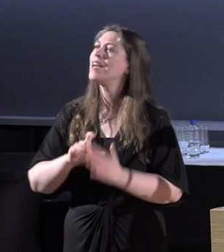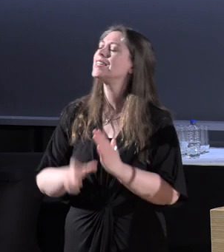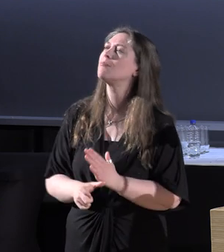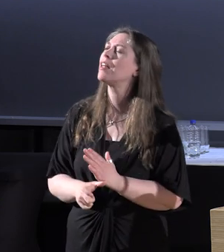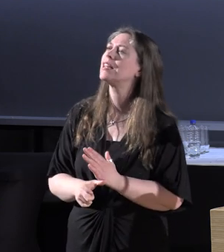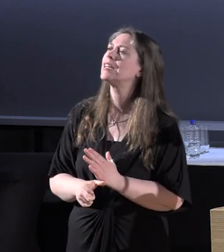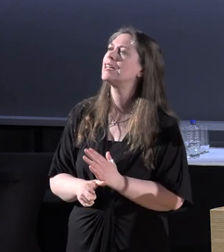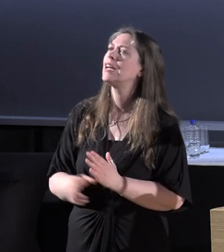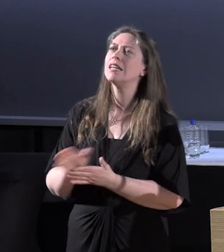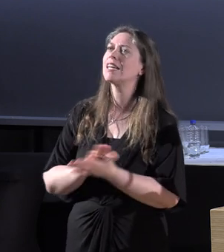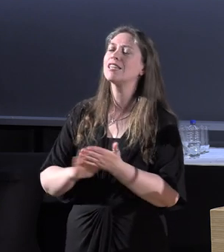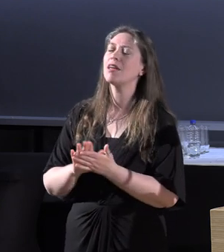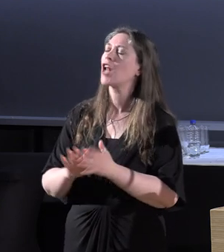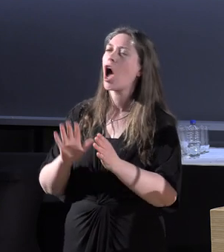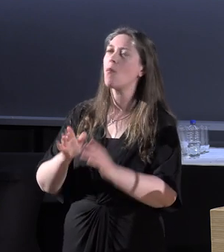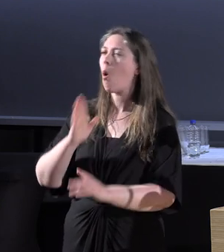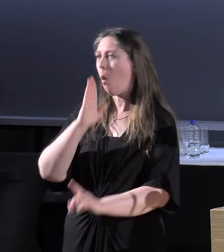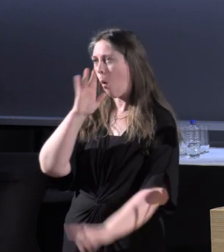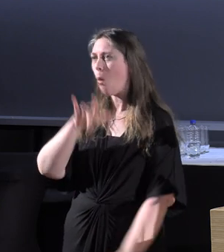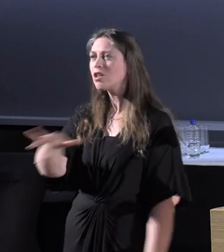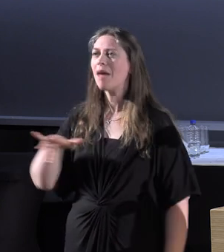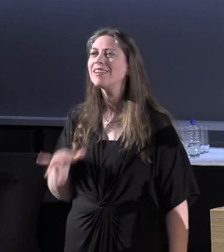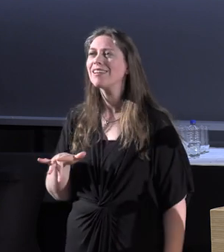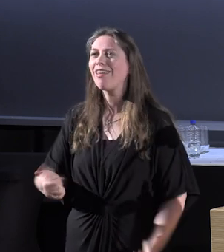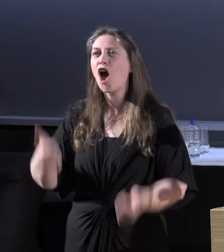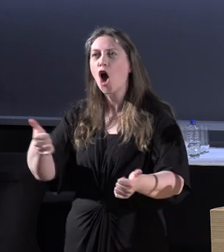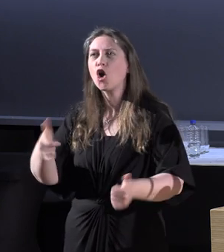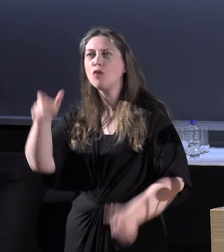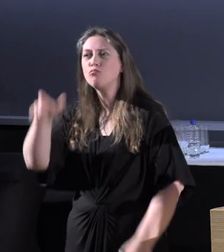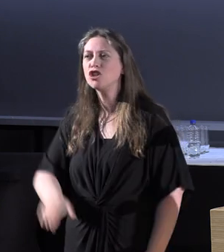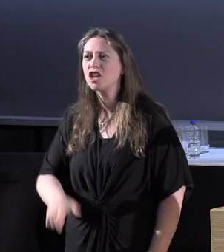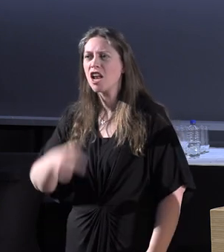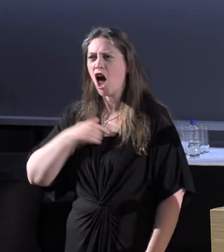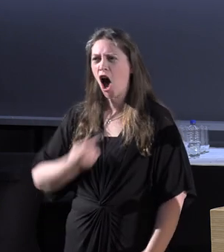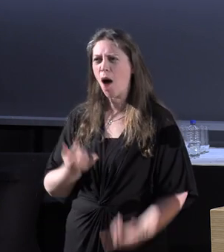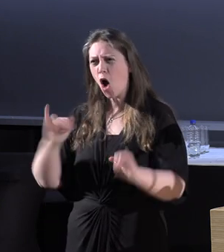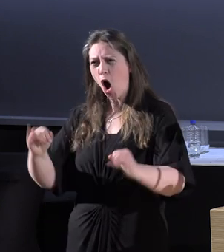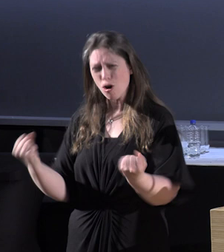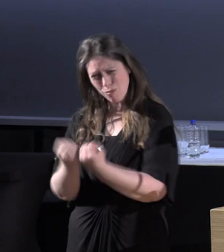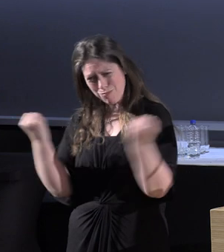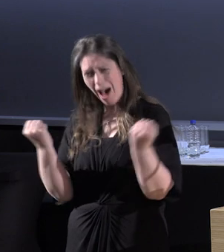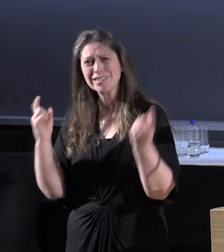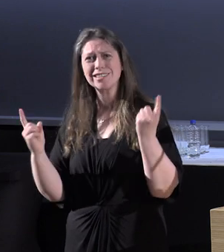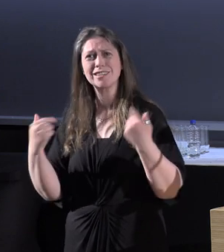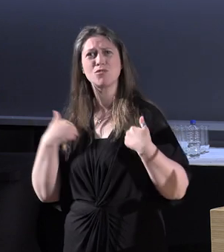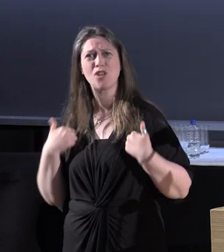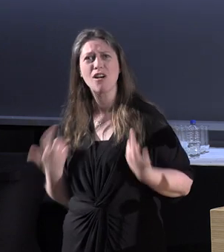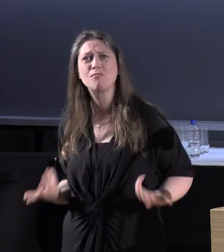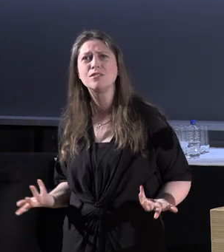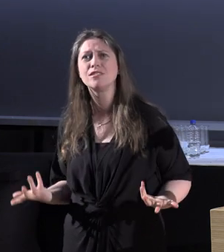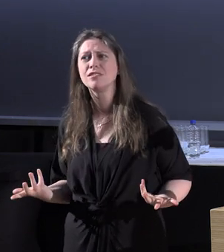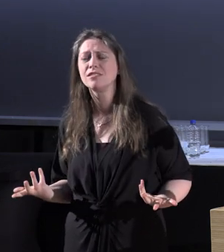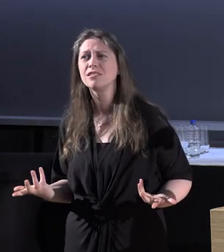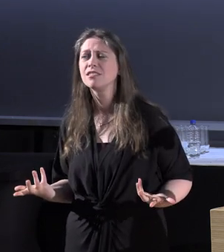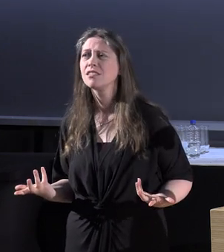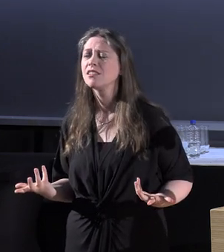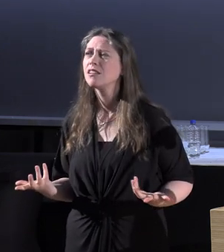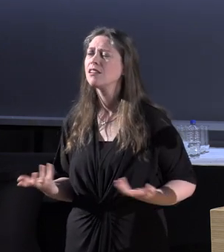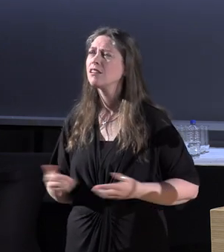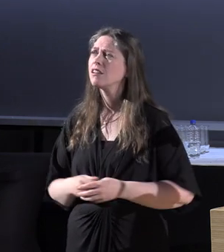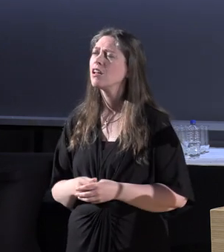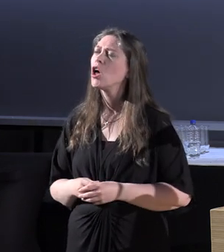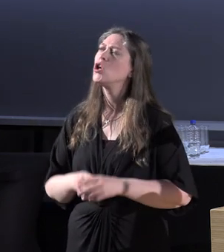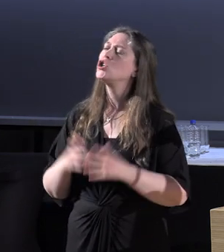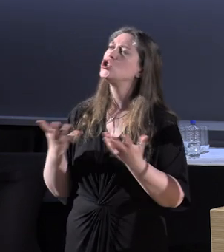necessarily make me a good person. It makes me a horrible bastard sometimes. And so